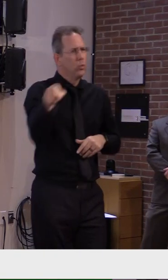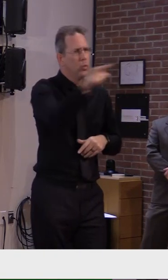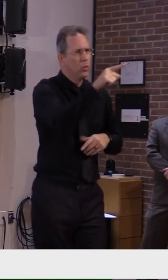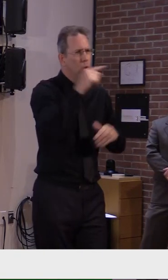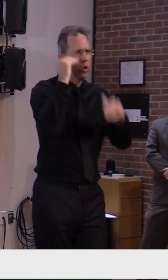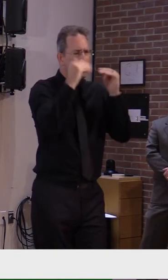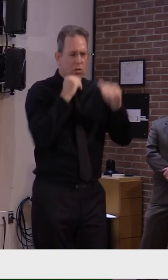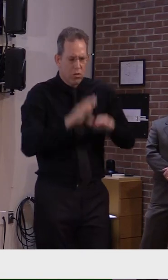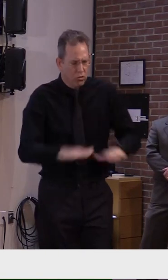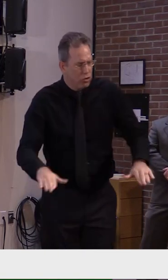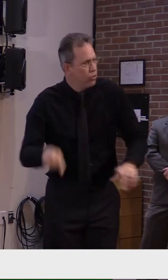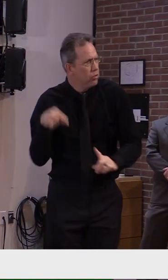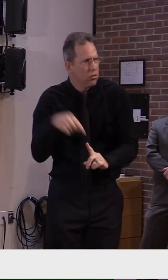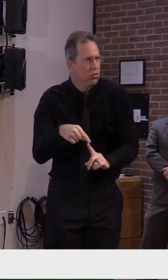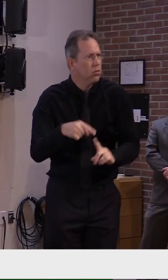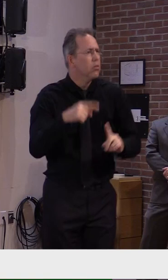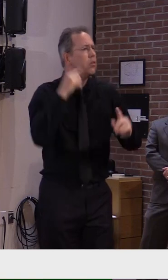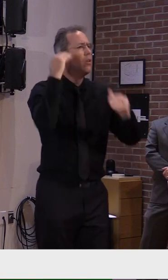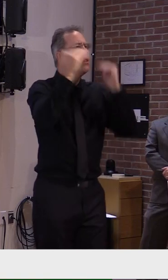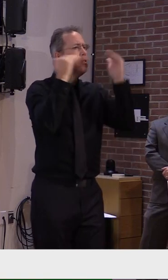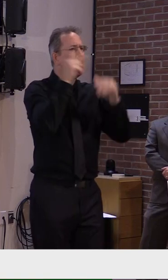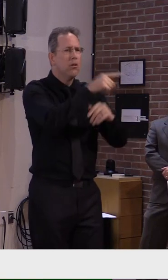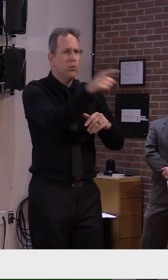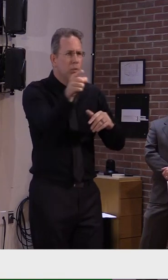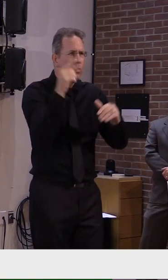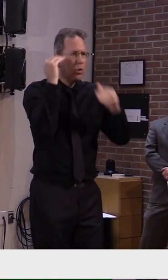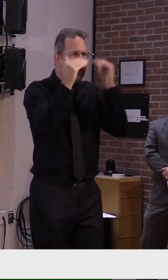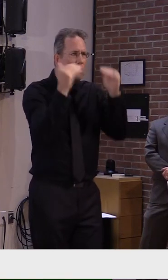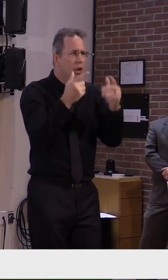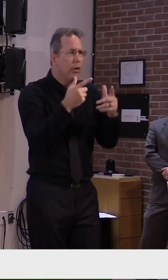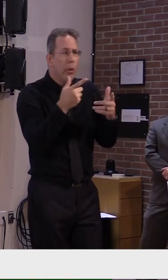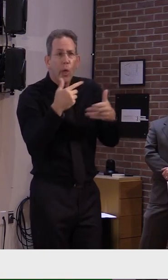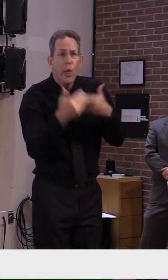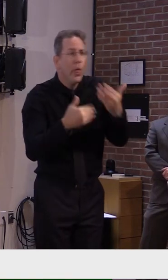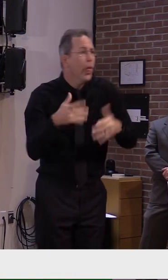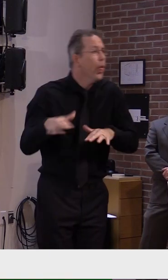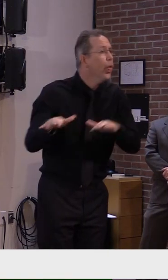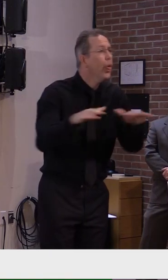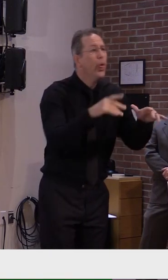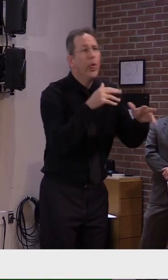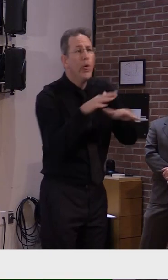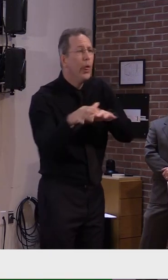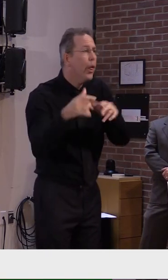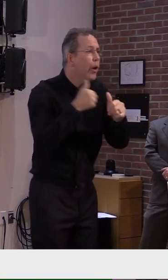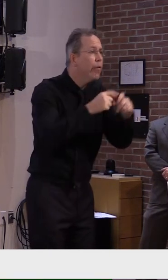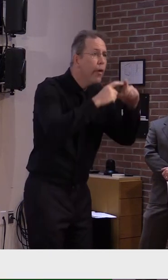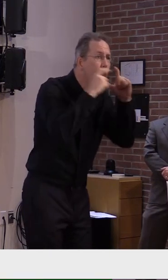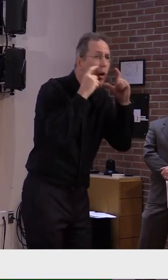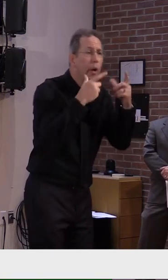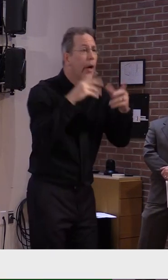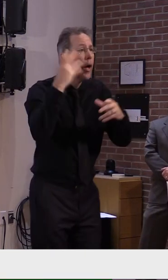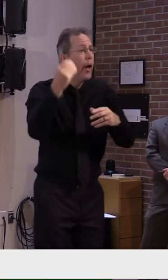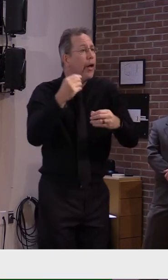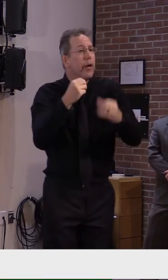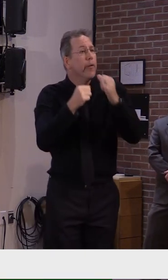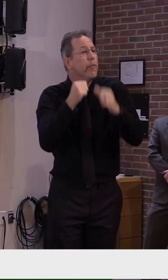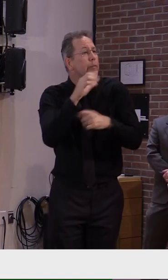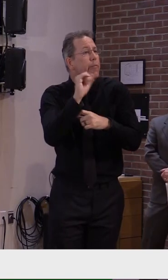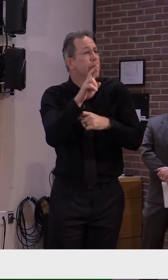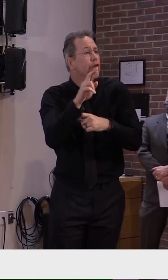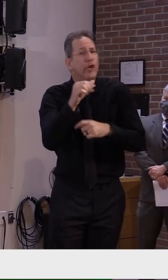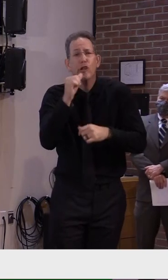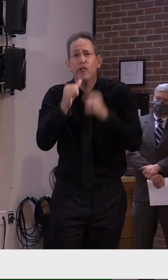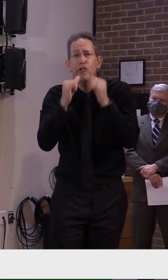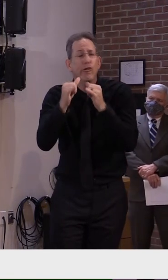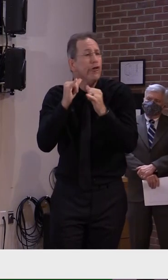outside, in situations usually involving alcohol, where they stop taking precautions. And then,